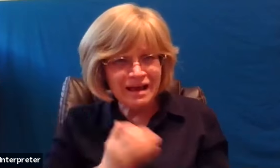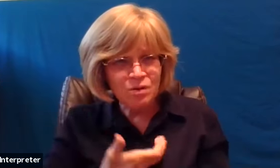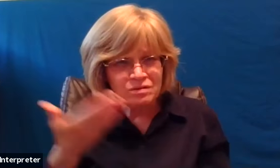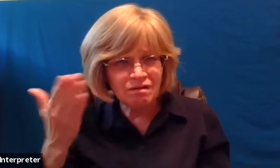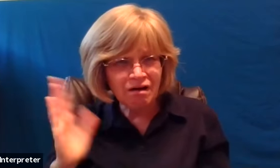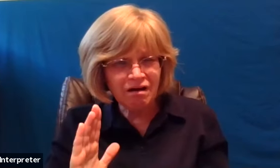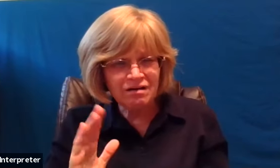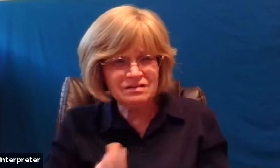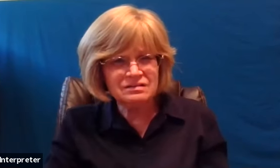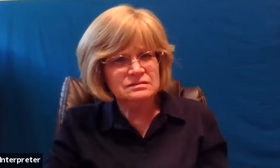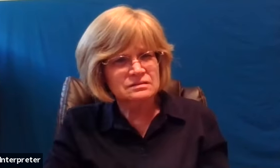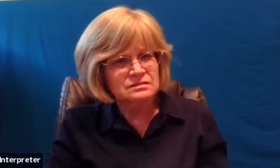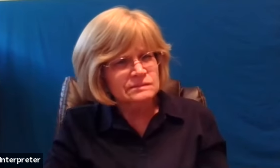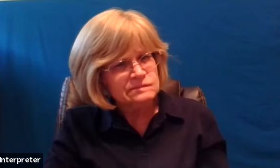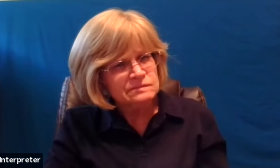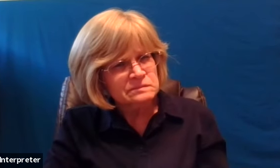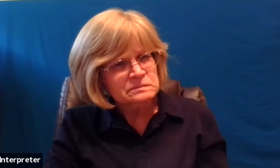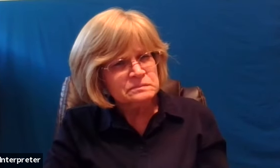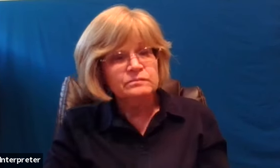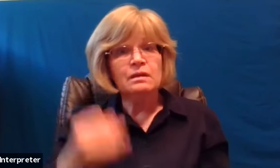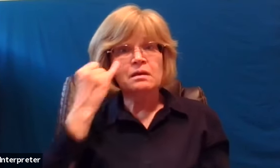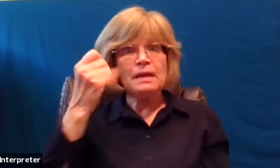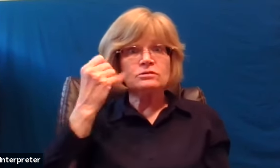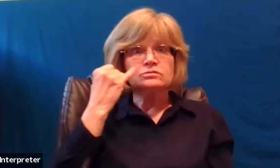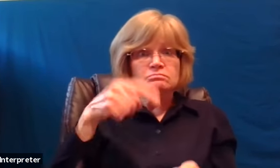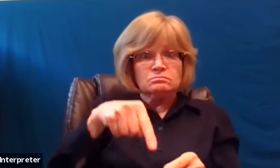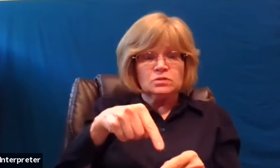imagine if this were one of us if we were that servant